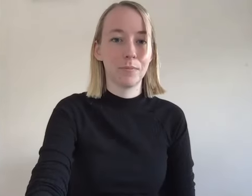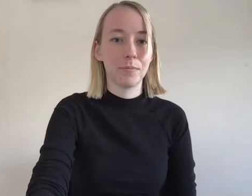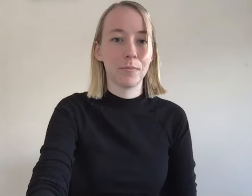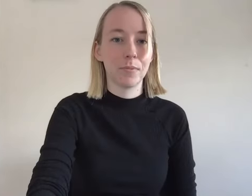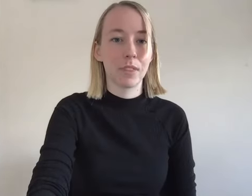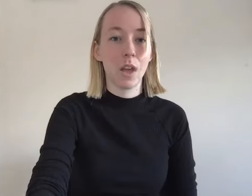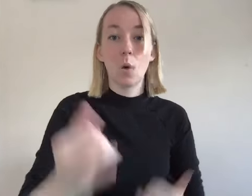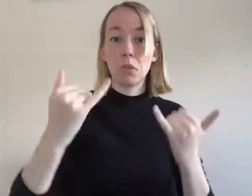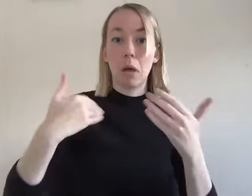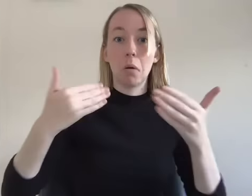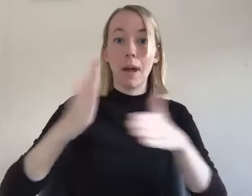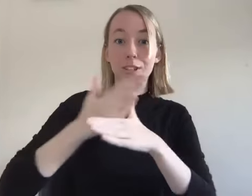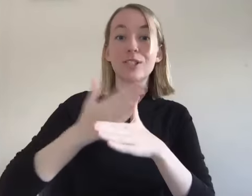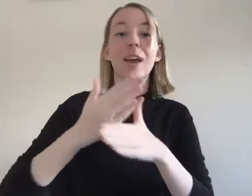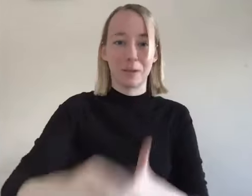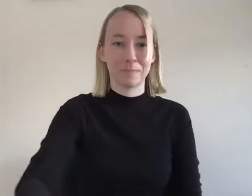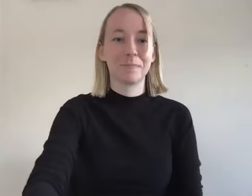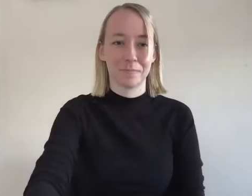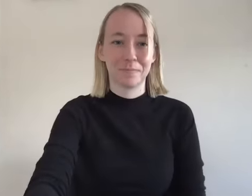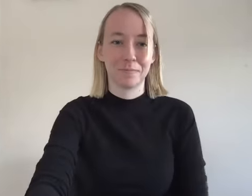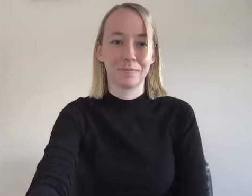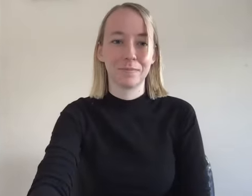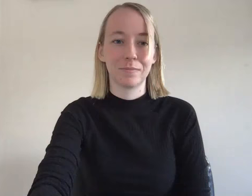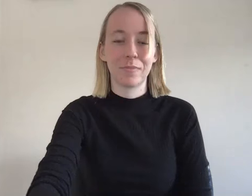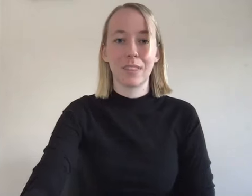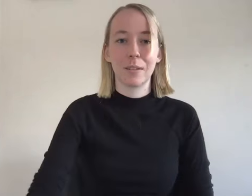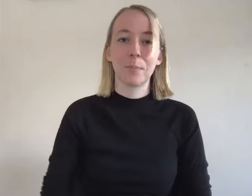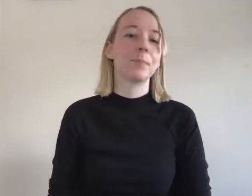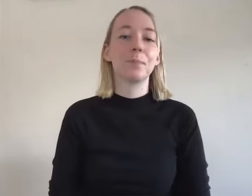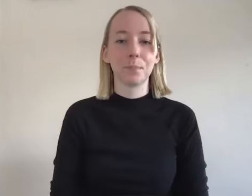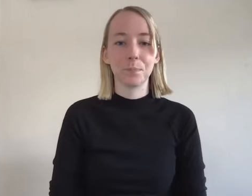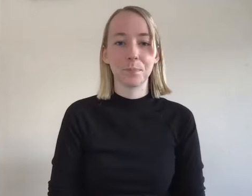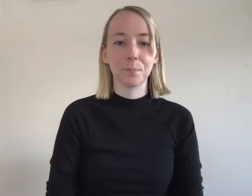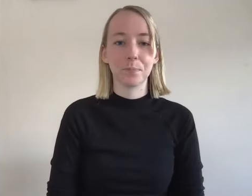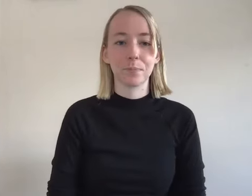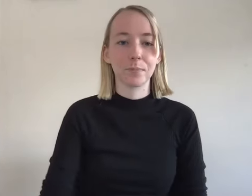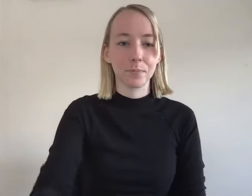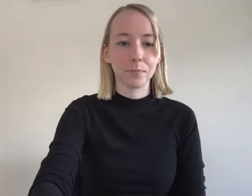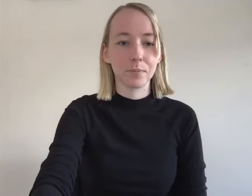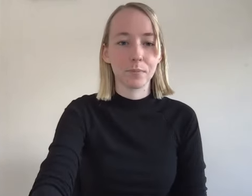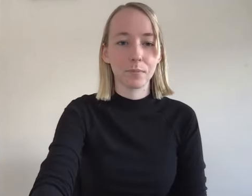gonna be open for shares now for the next 30 minutes so you you you you you You